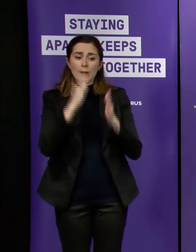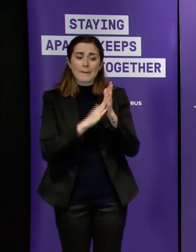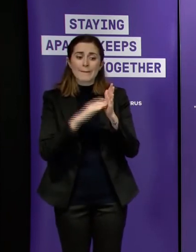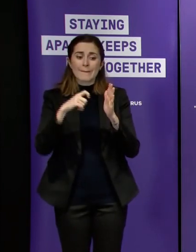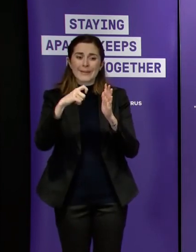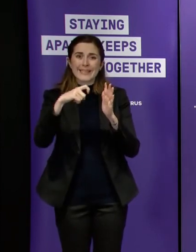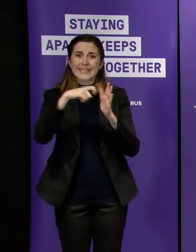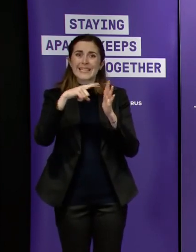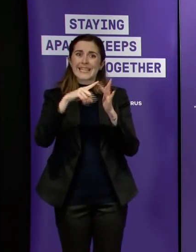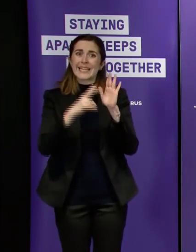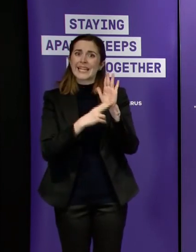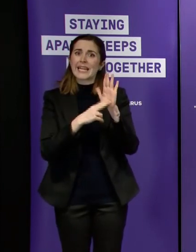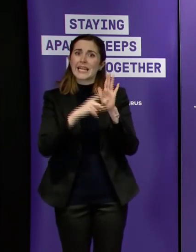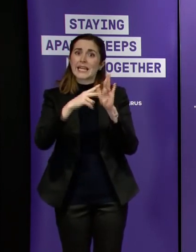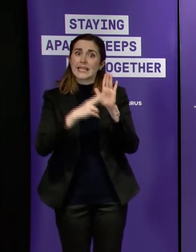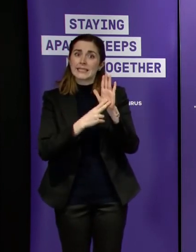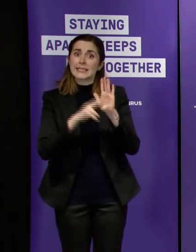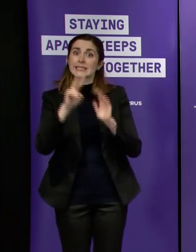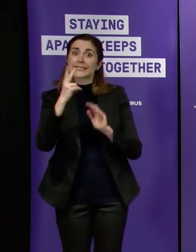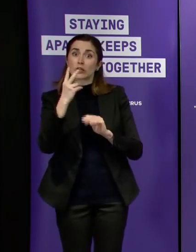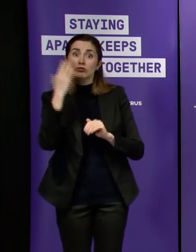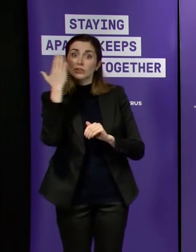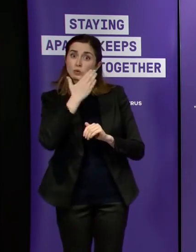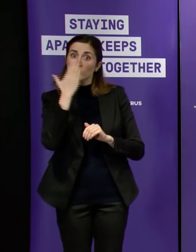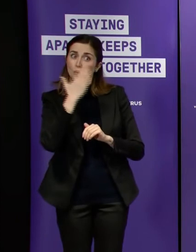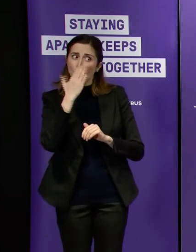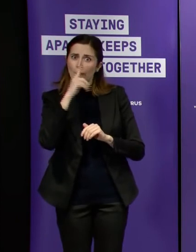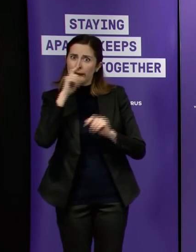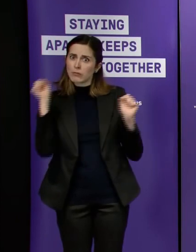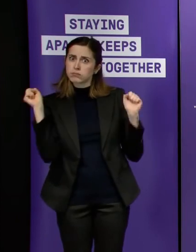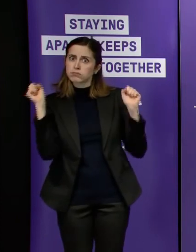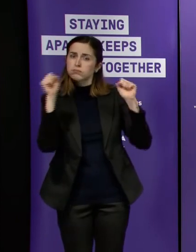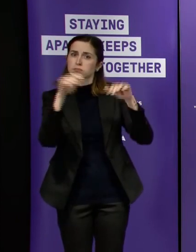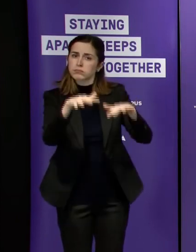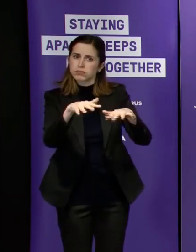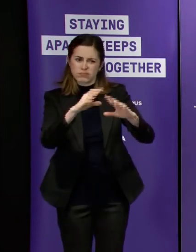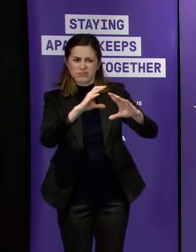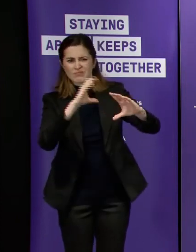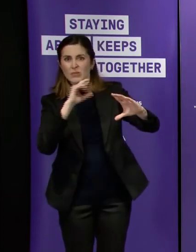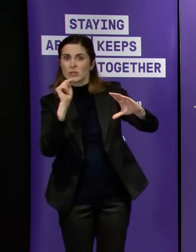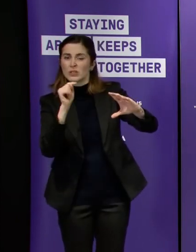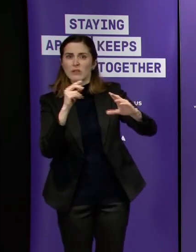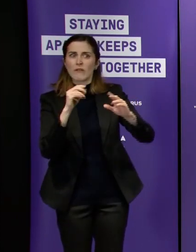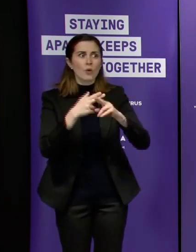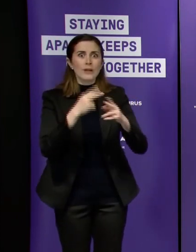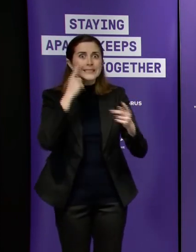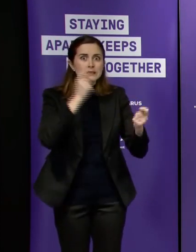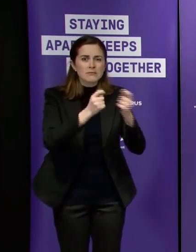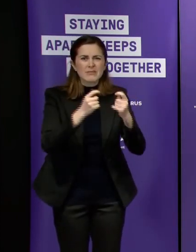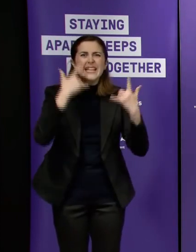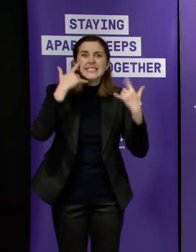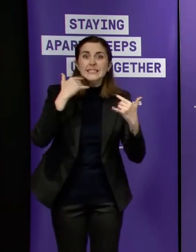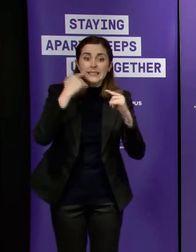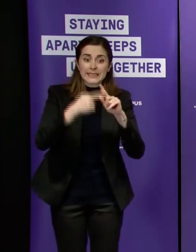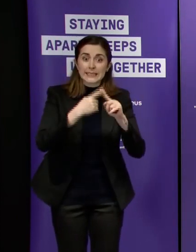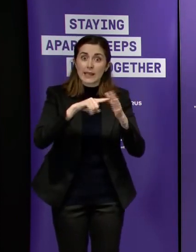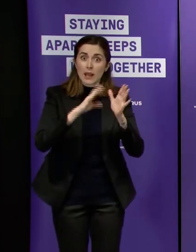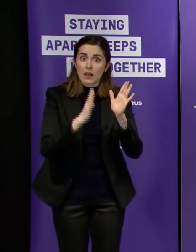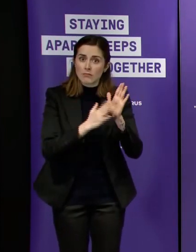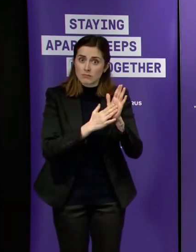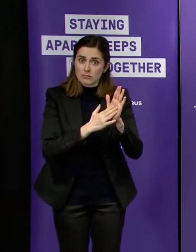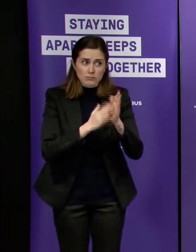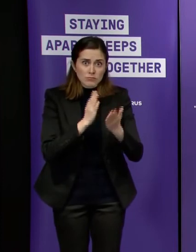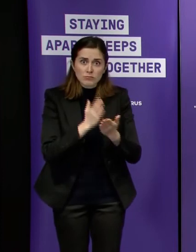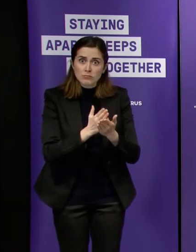take an exam or somehow gather in a hall if um that's got to be against the rules hasn't it i'd need to have a look at that for you